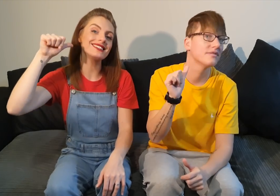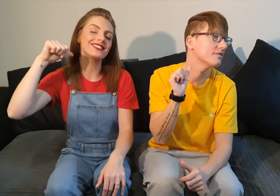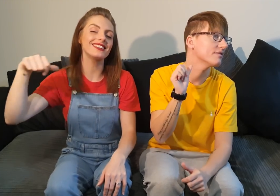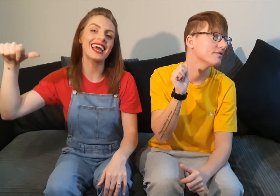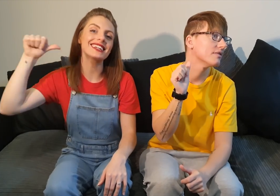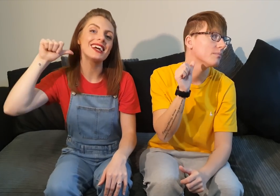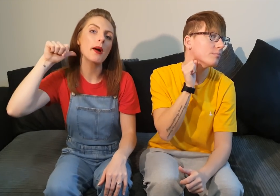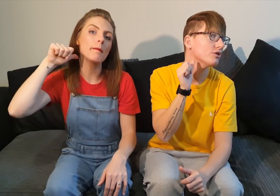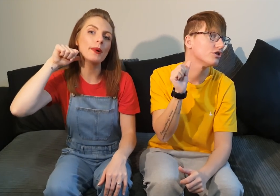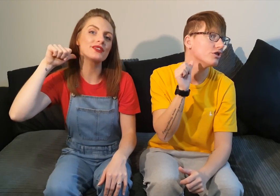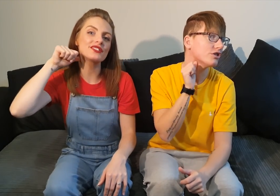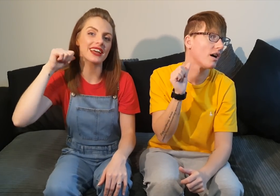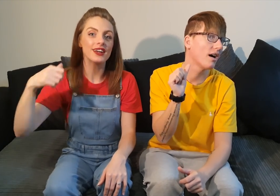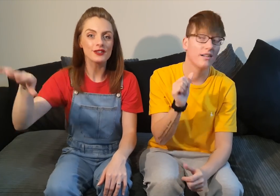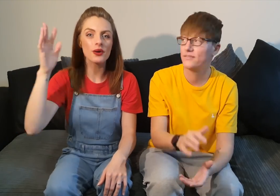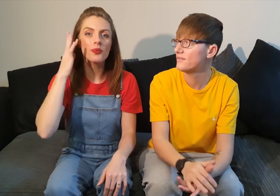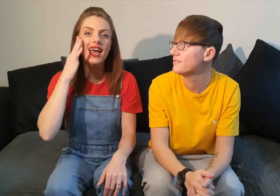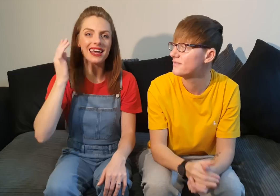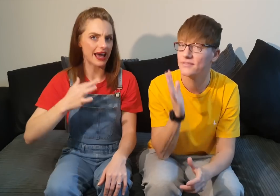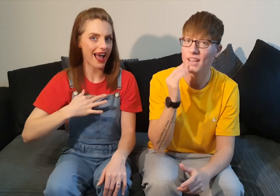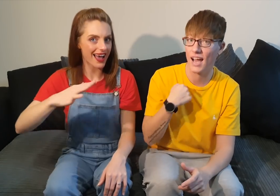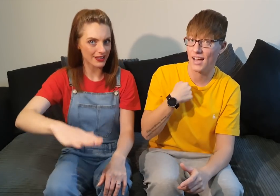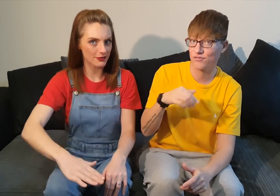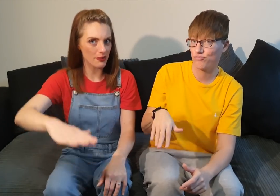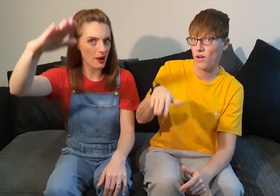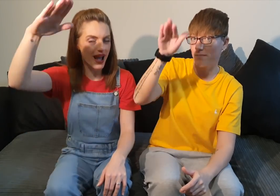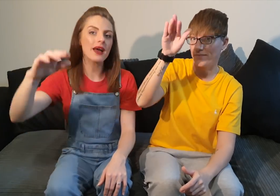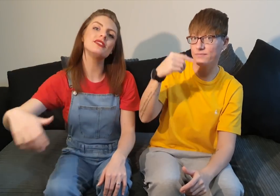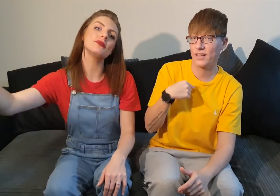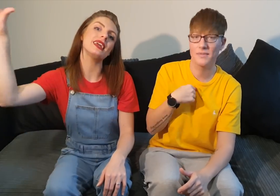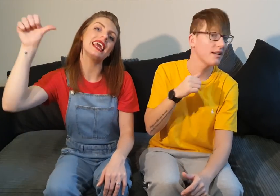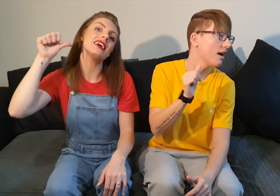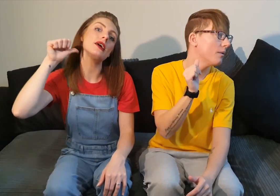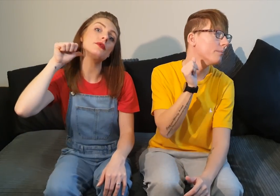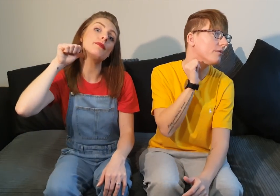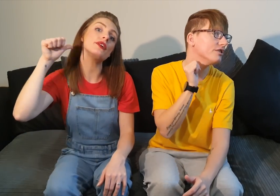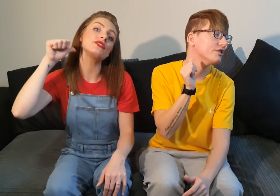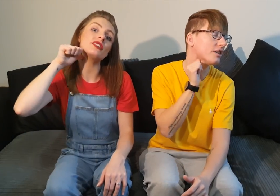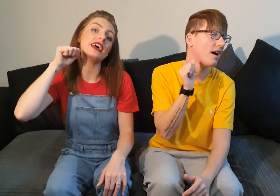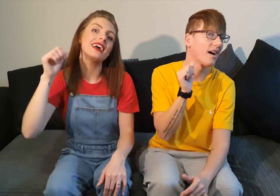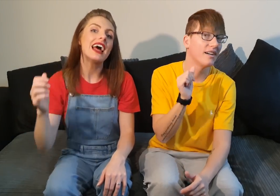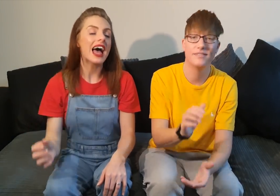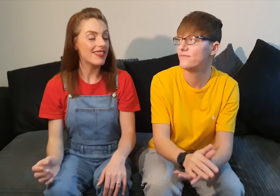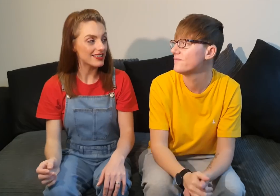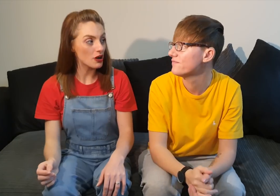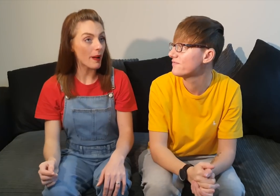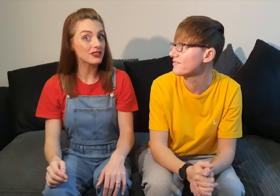on your neck butcher so when I grow up I want to be a butcher and let's go back to